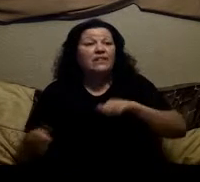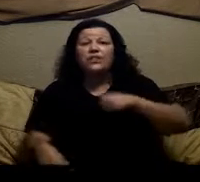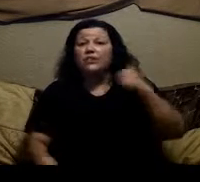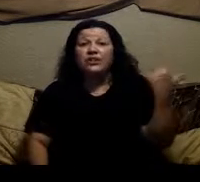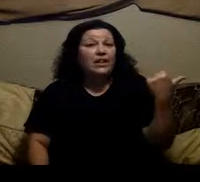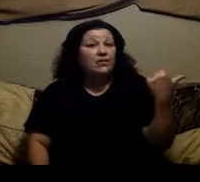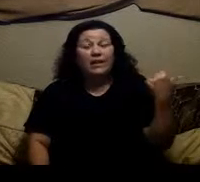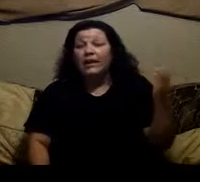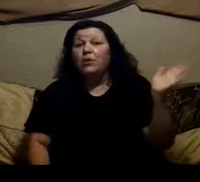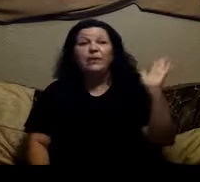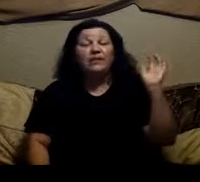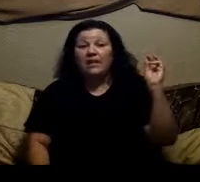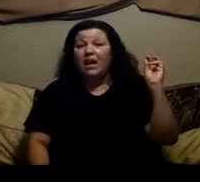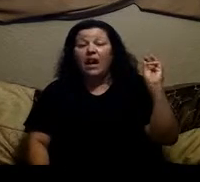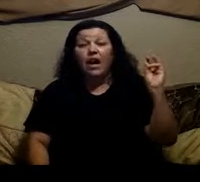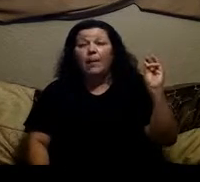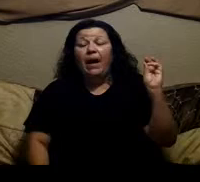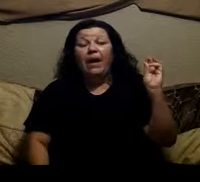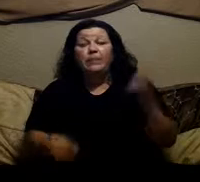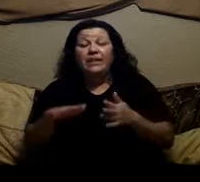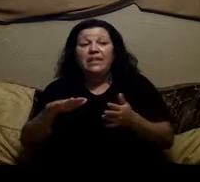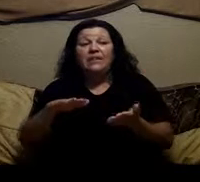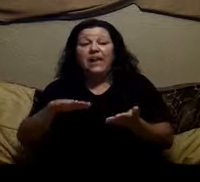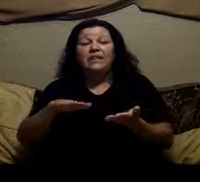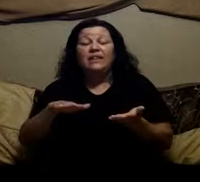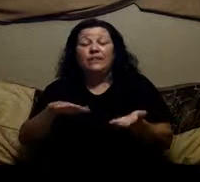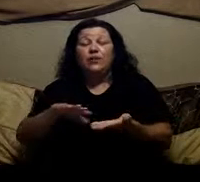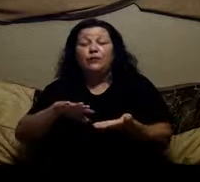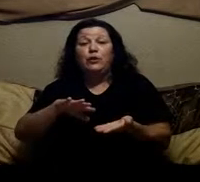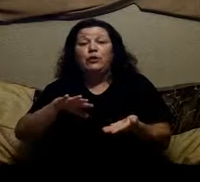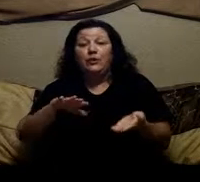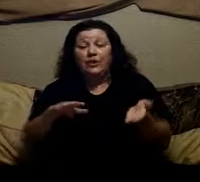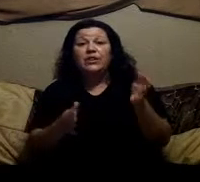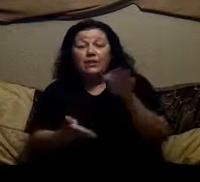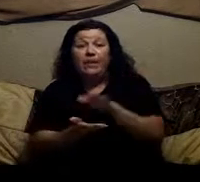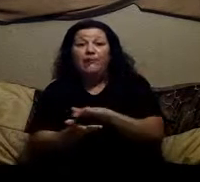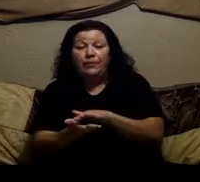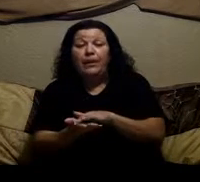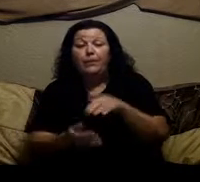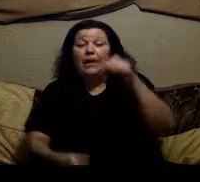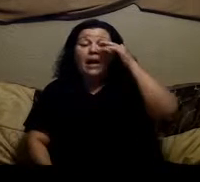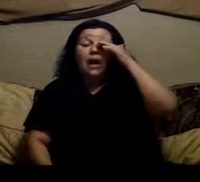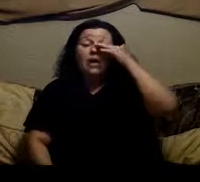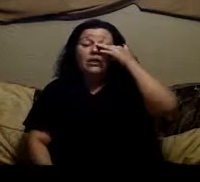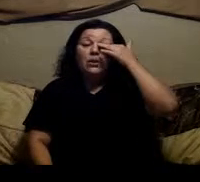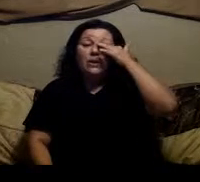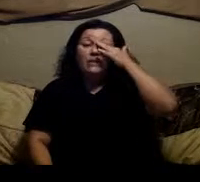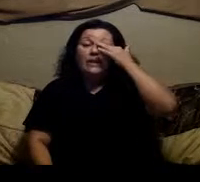case turn the channel right now because I Believe that in the near future. There's going to be a flip You know in the